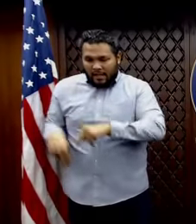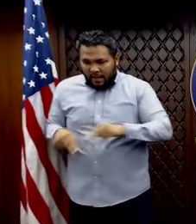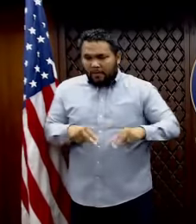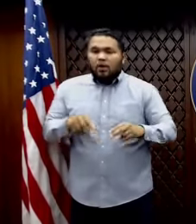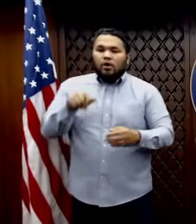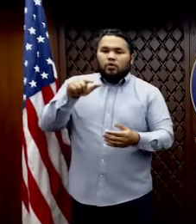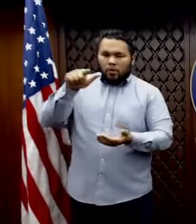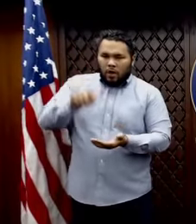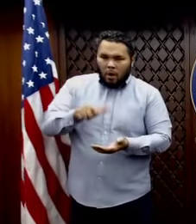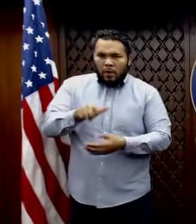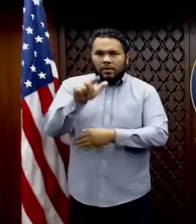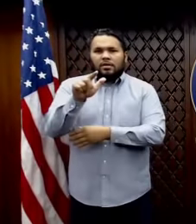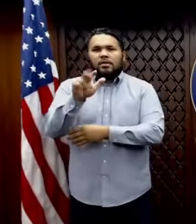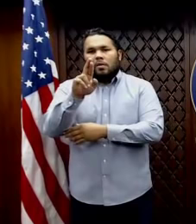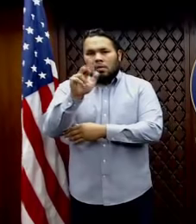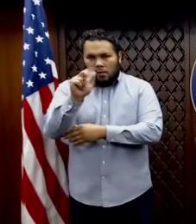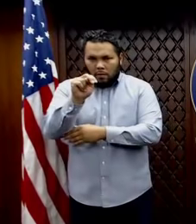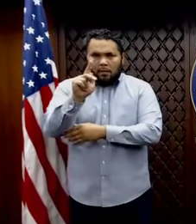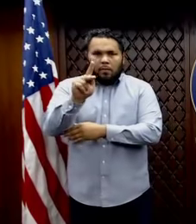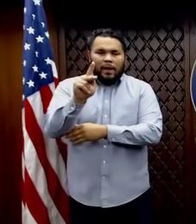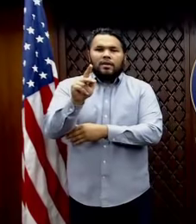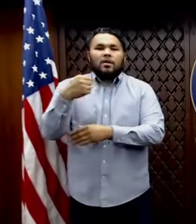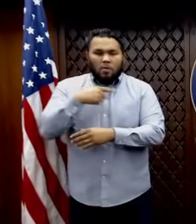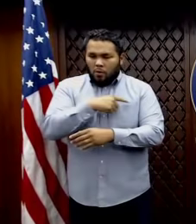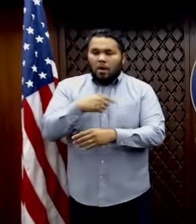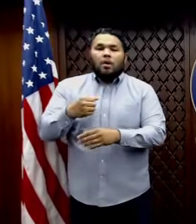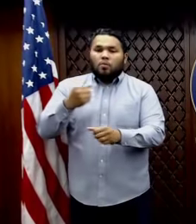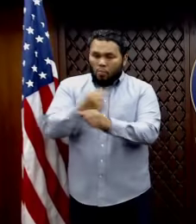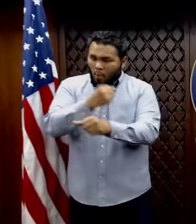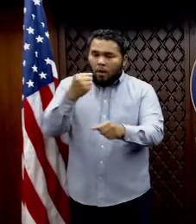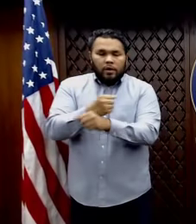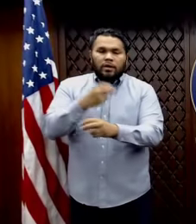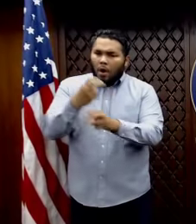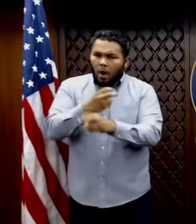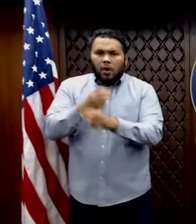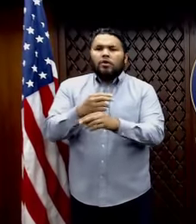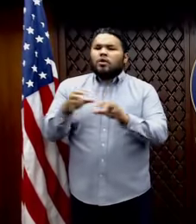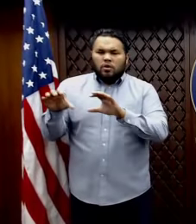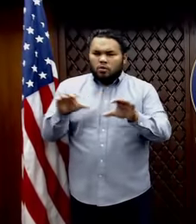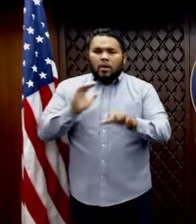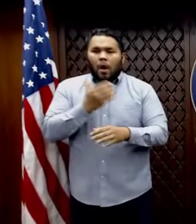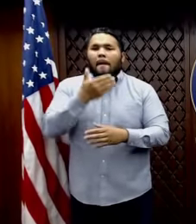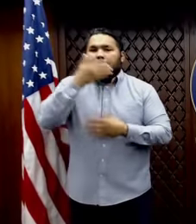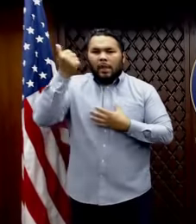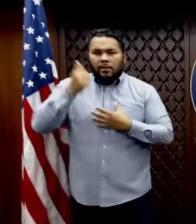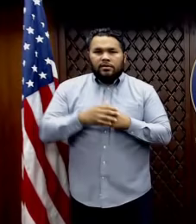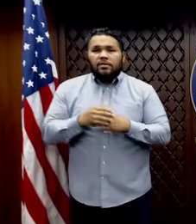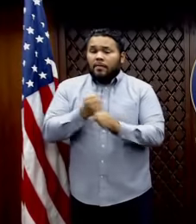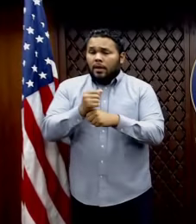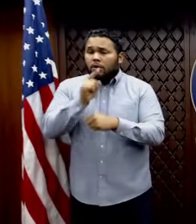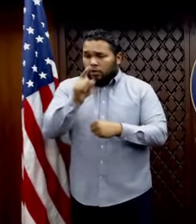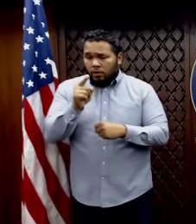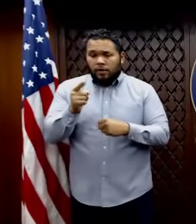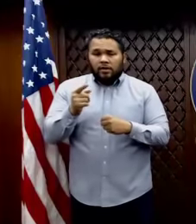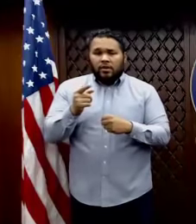uh, their hardest to ensure that we protect our sailors and do our absolute level best to ensure that they're healthy and ready